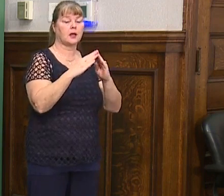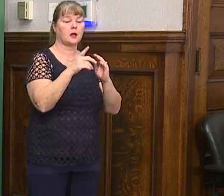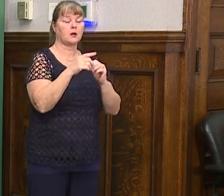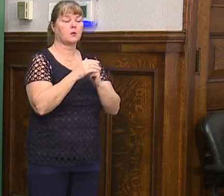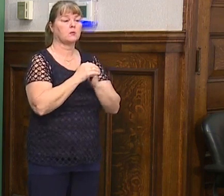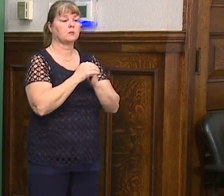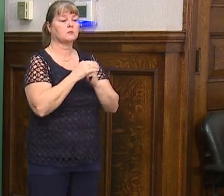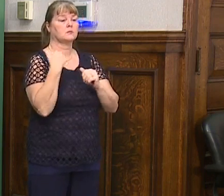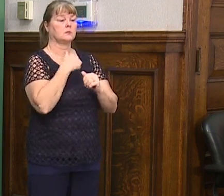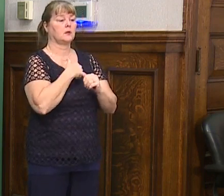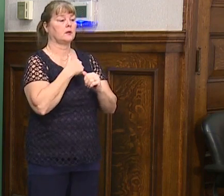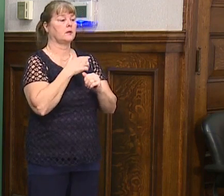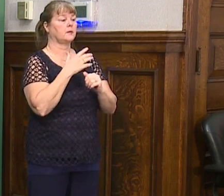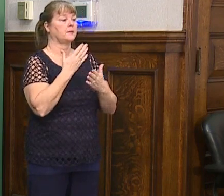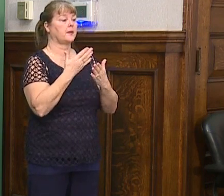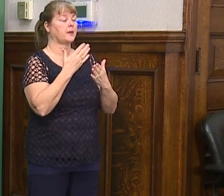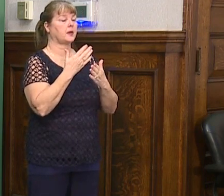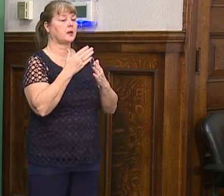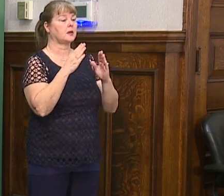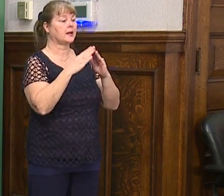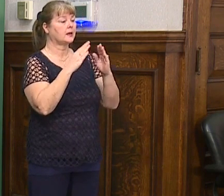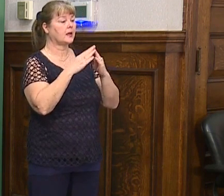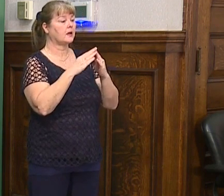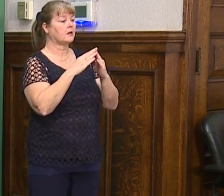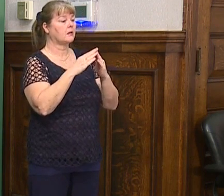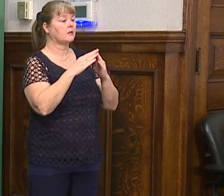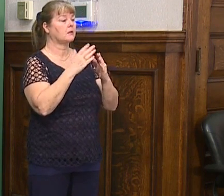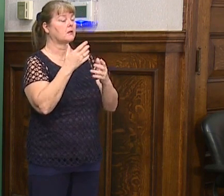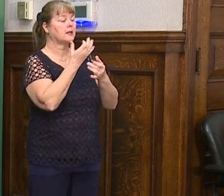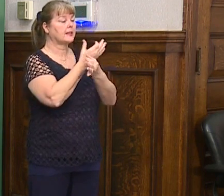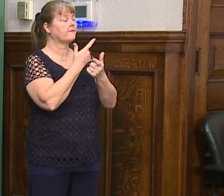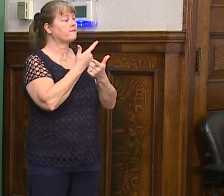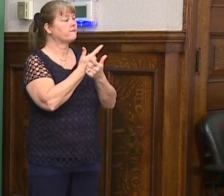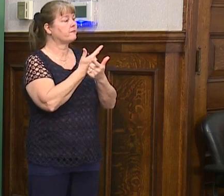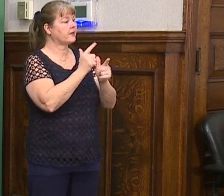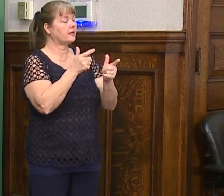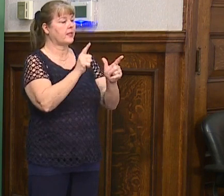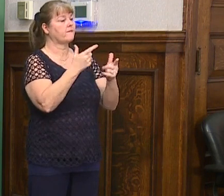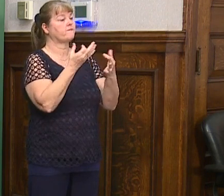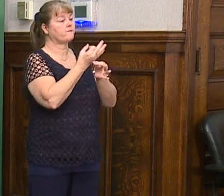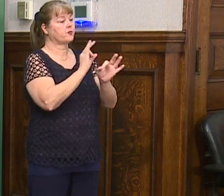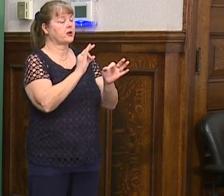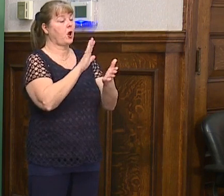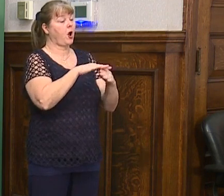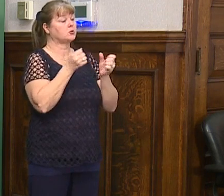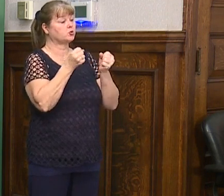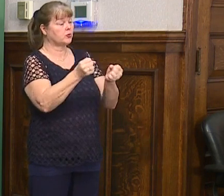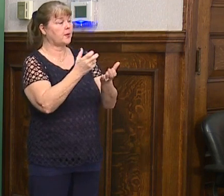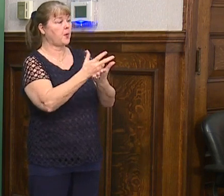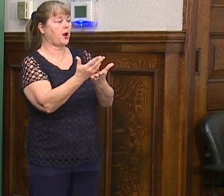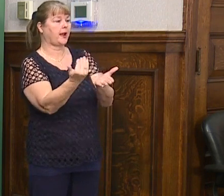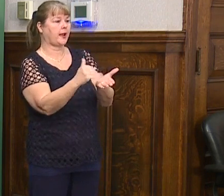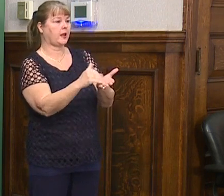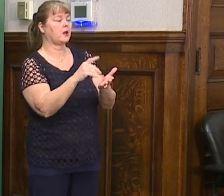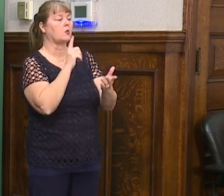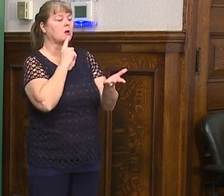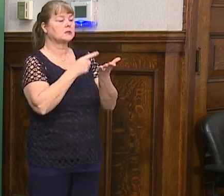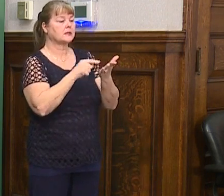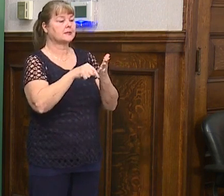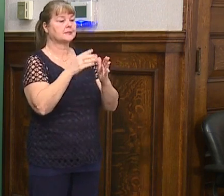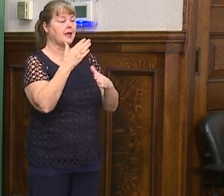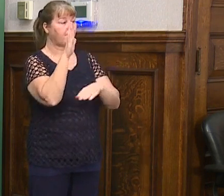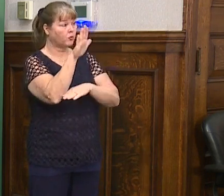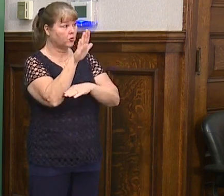we may eliminate the downtown or in lieu of allowing free on free street parking again. So that discussion will take place this afternoon.